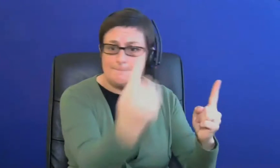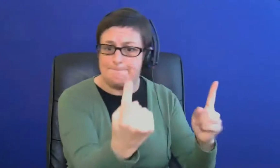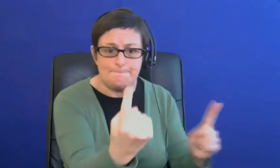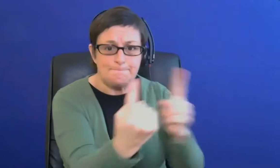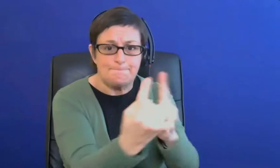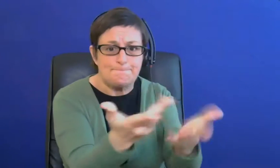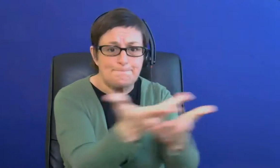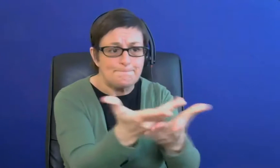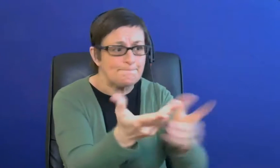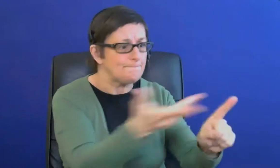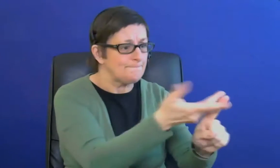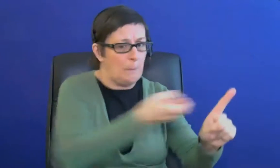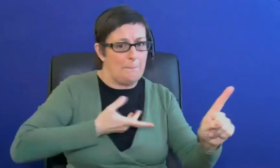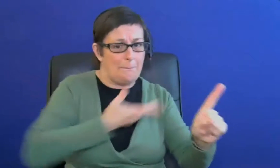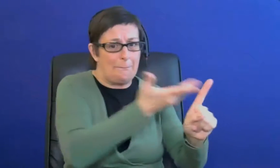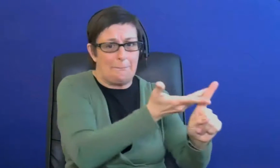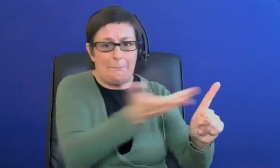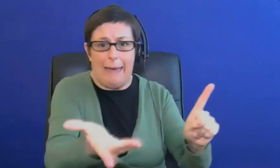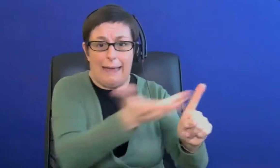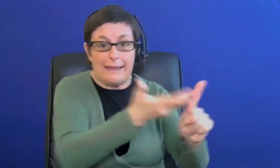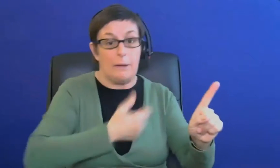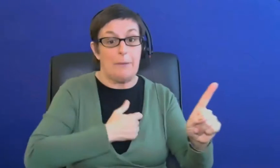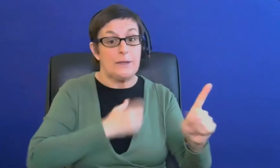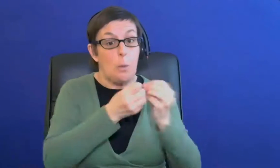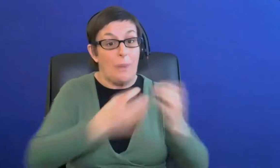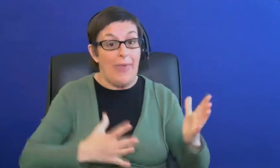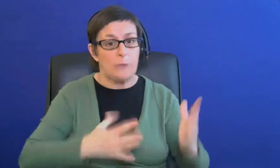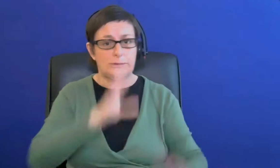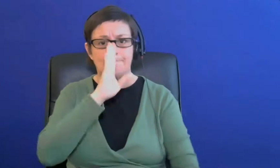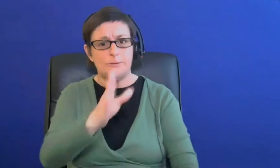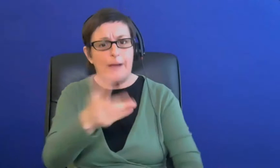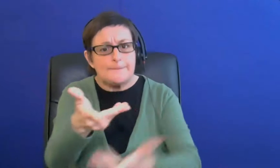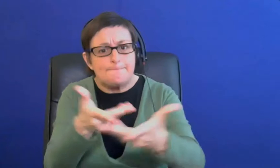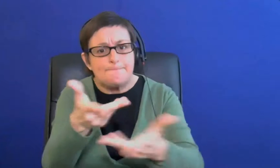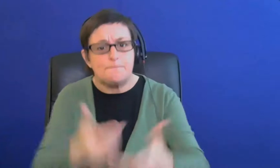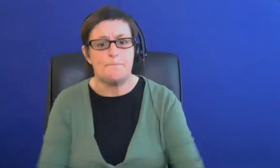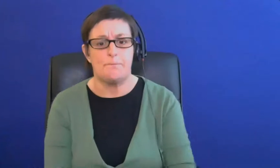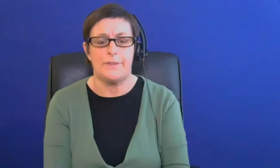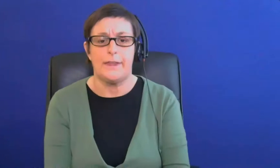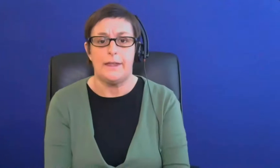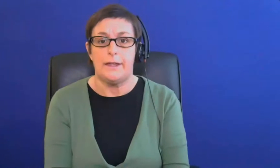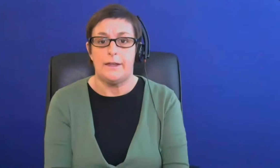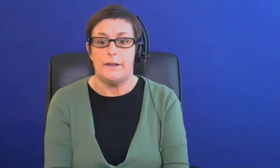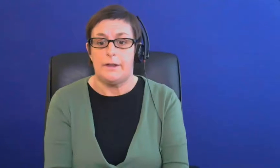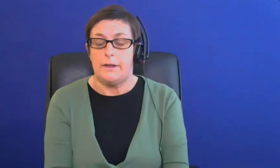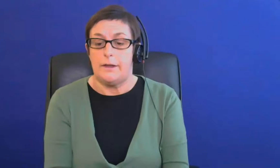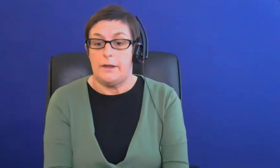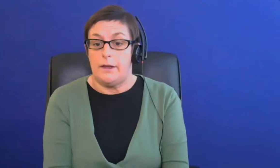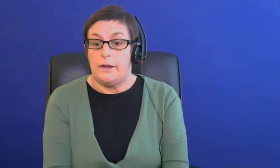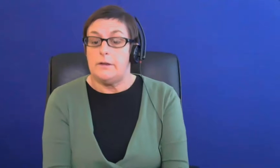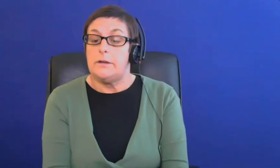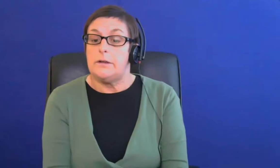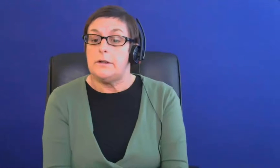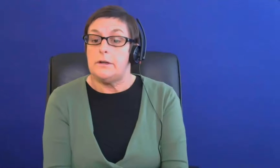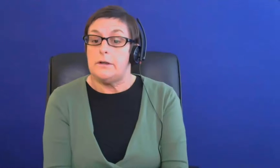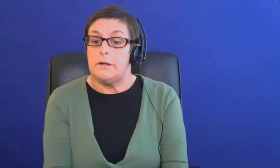is a a a question from abby rose um a thought in an account which is set up a